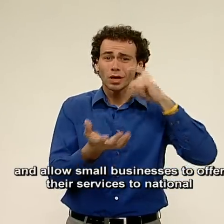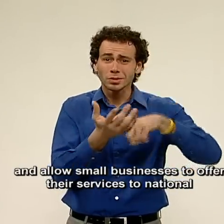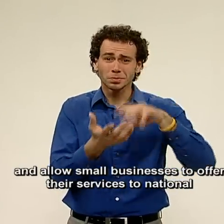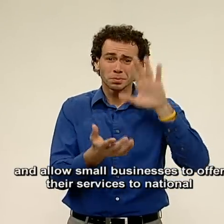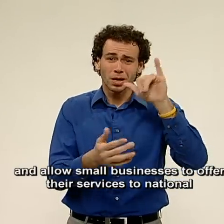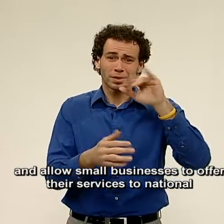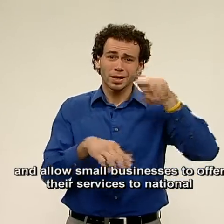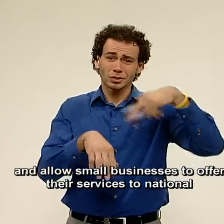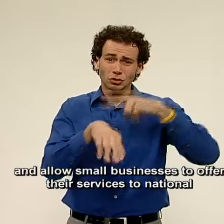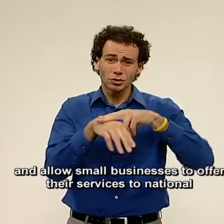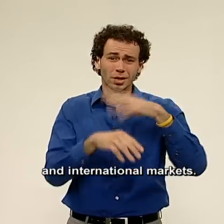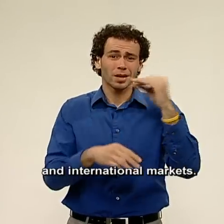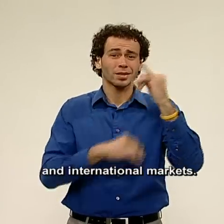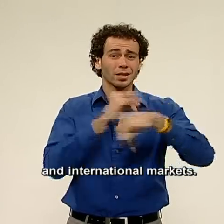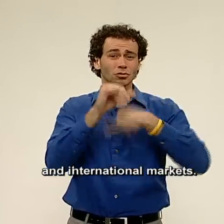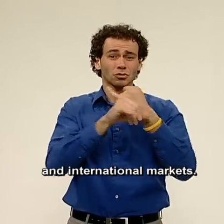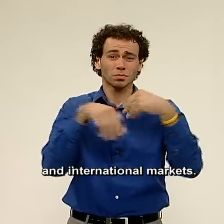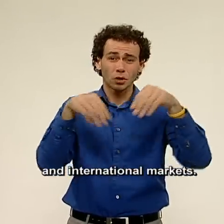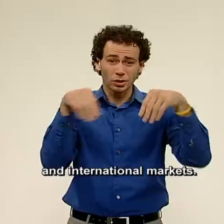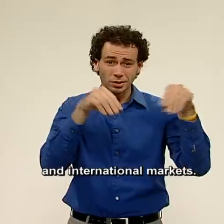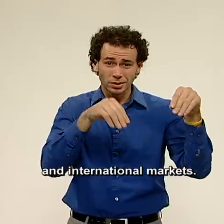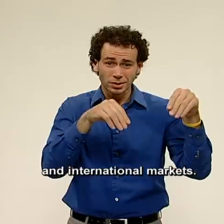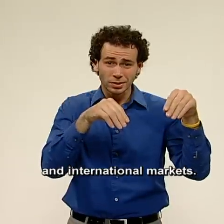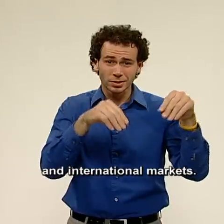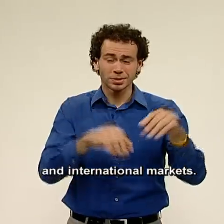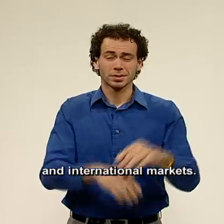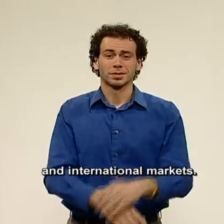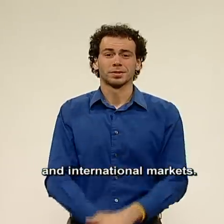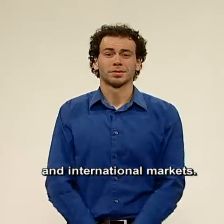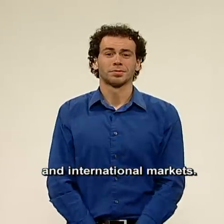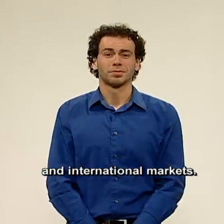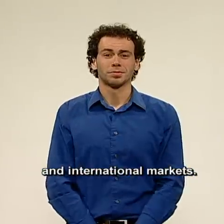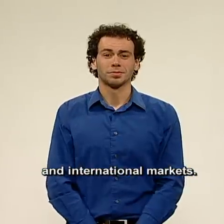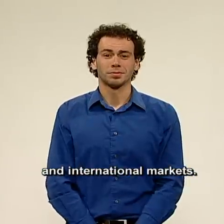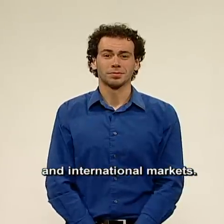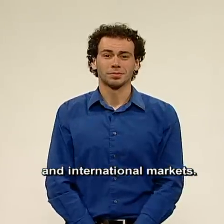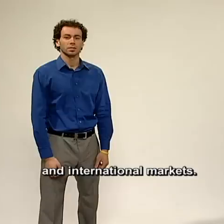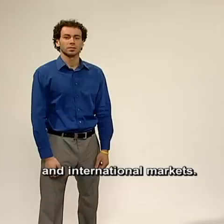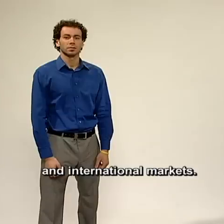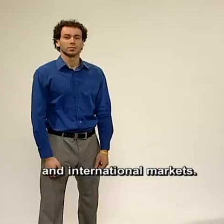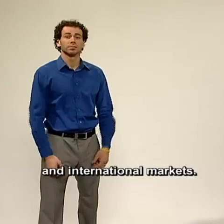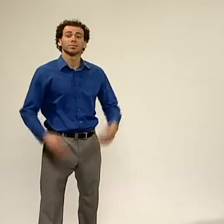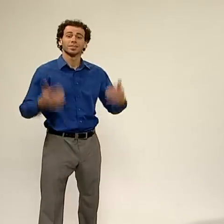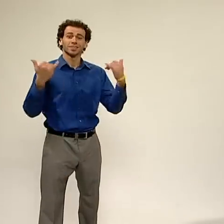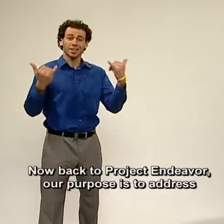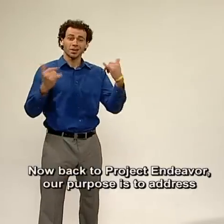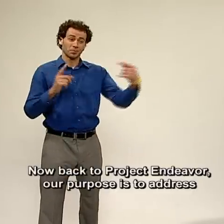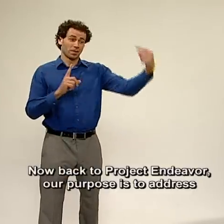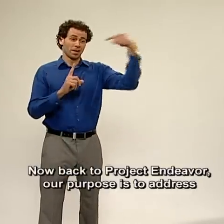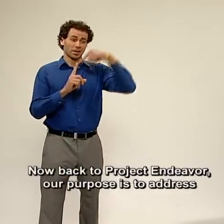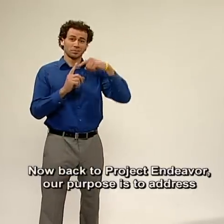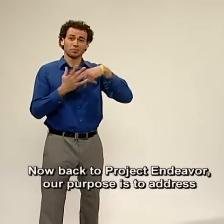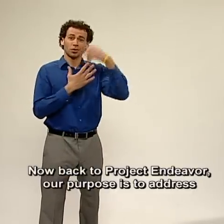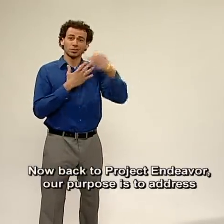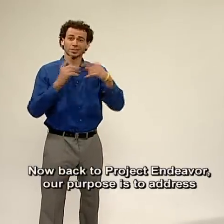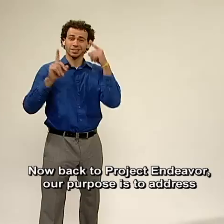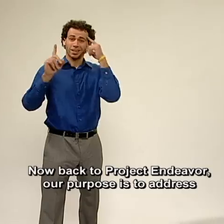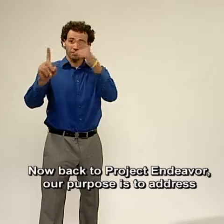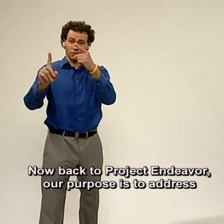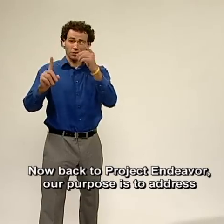specialized medical centers, and allow small businesses to compete in national and international markets. Now, back to Project Endeavor. Our